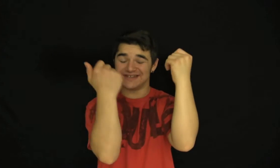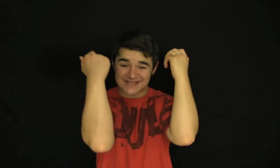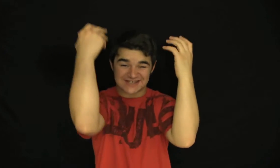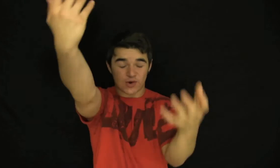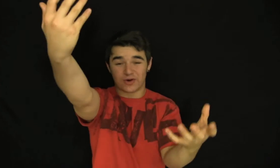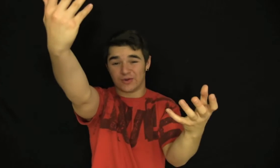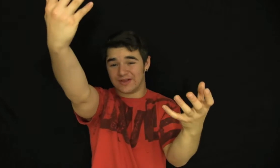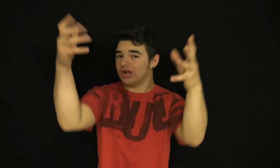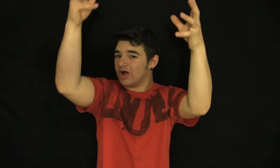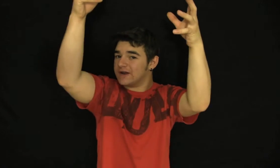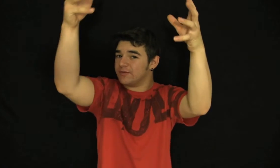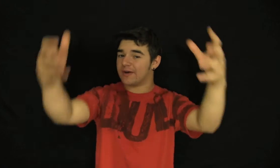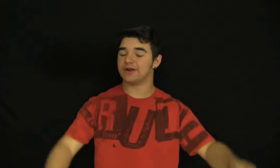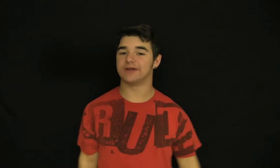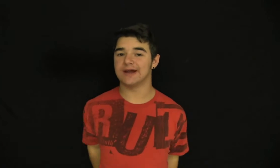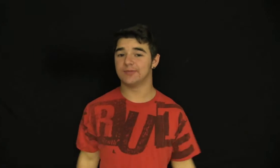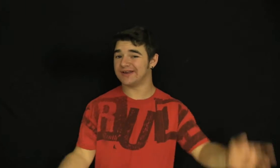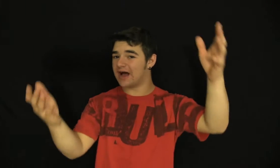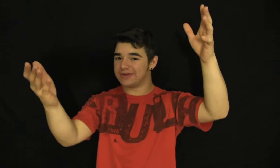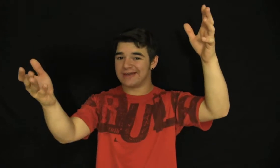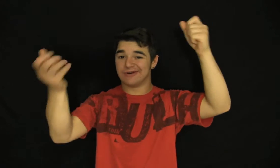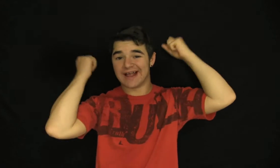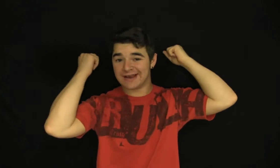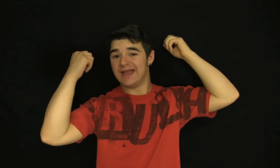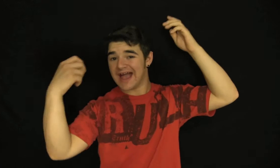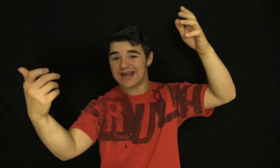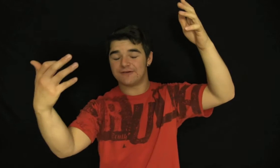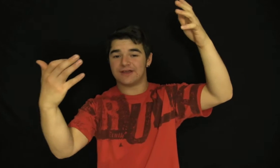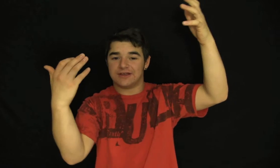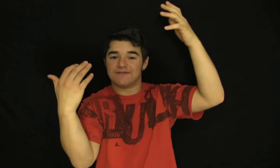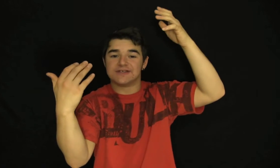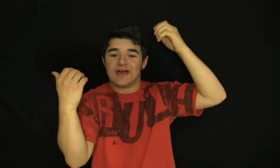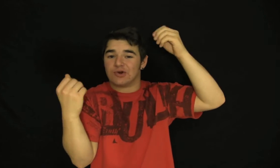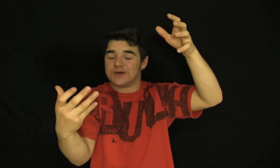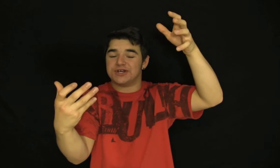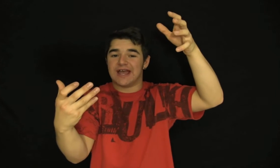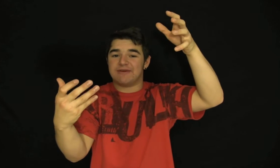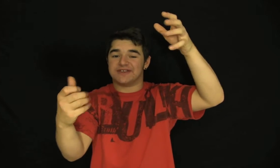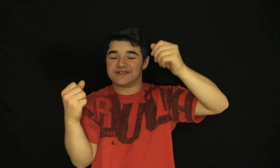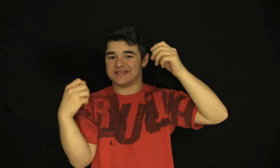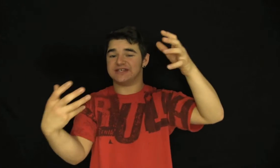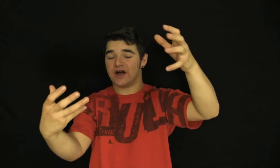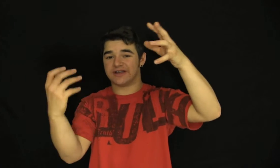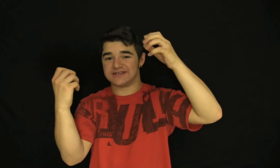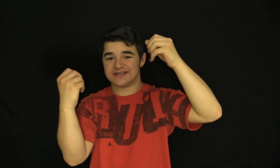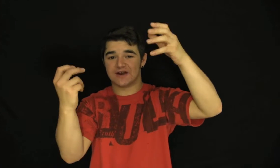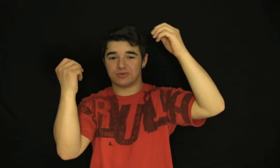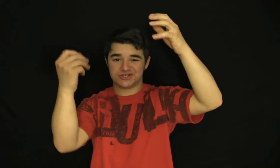this is historical. A lot of you probably don't care, but I'm a gamer and anything that can give us Christian gaming that doesn't suck and isn't terrible and